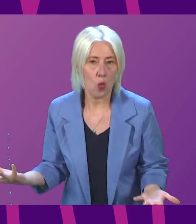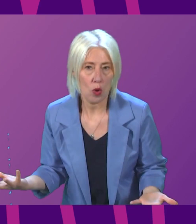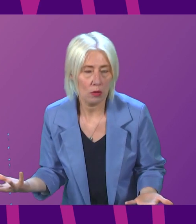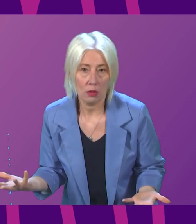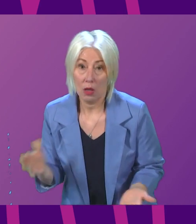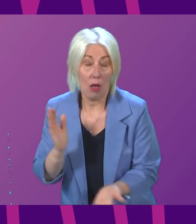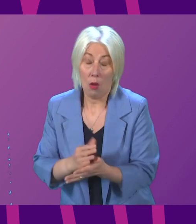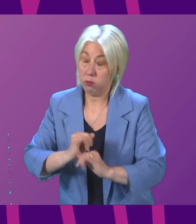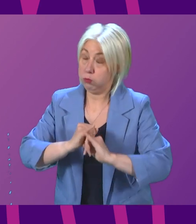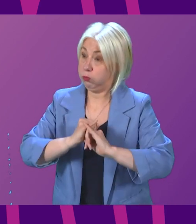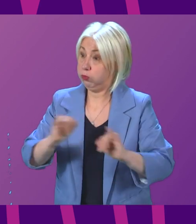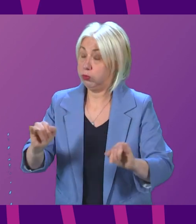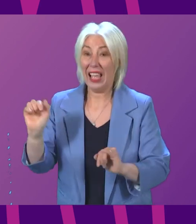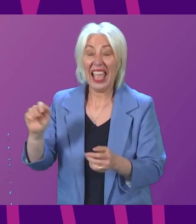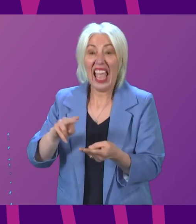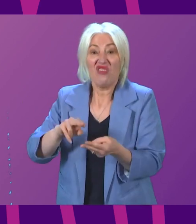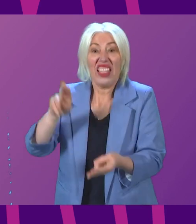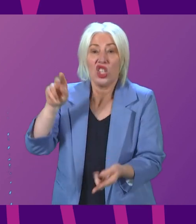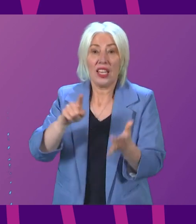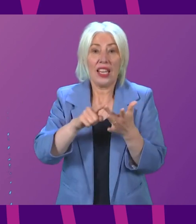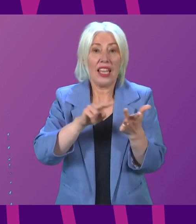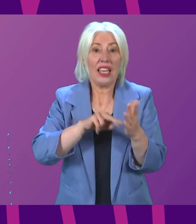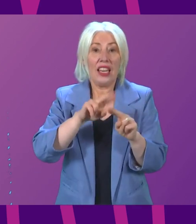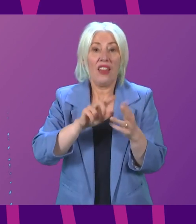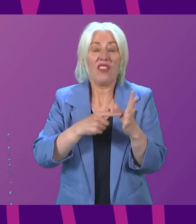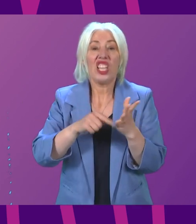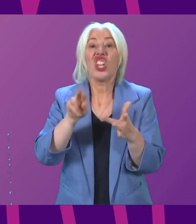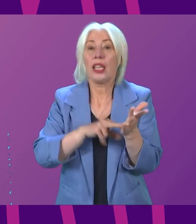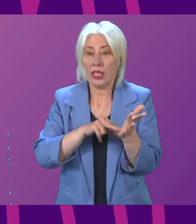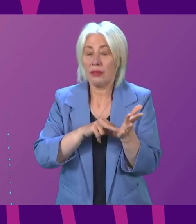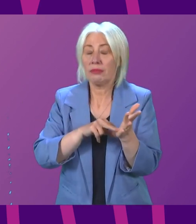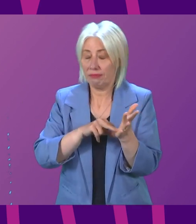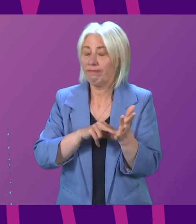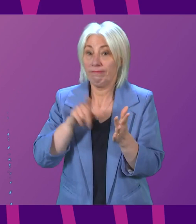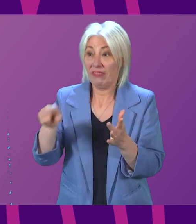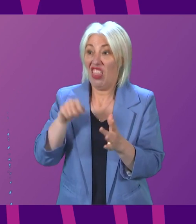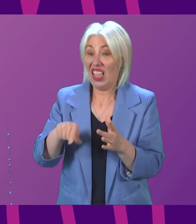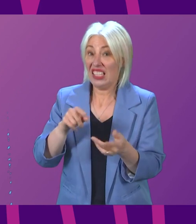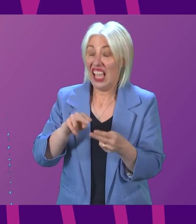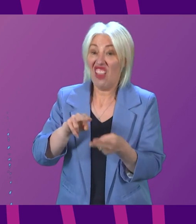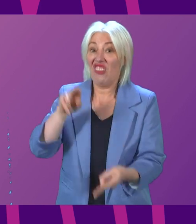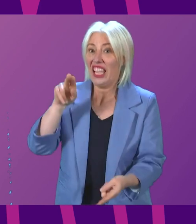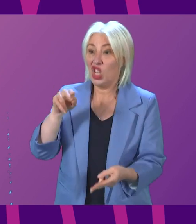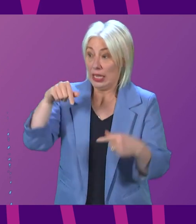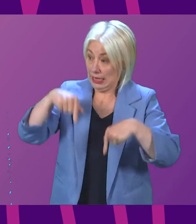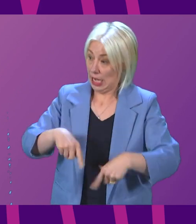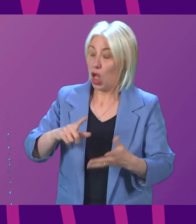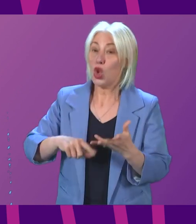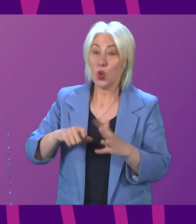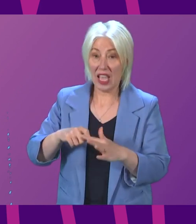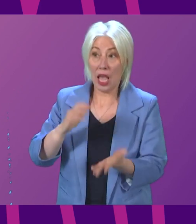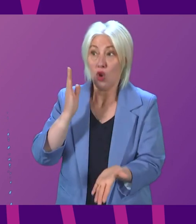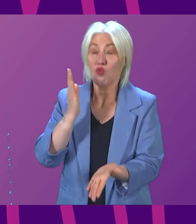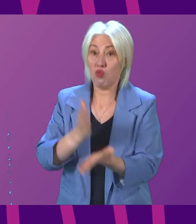soaring inflation. As I said in my answer, inflation that in the UK, thanks in large